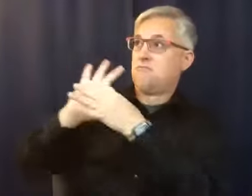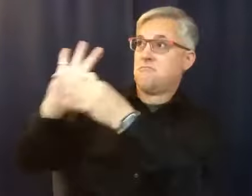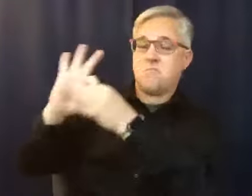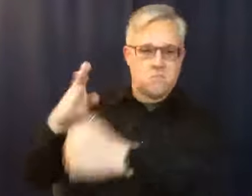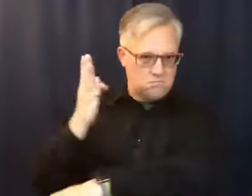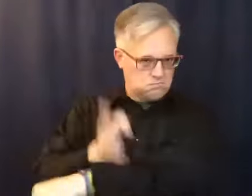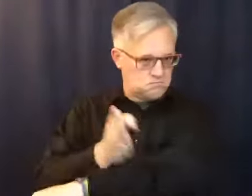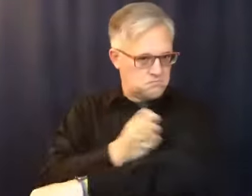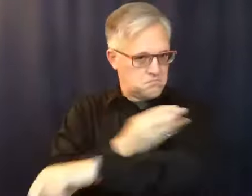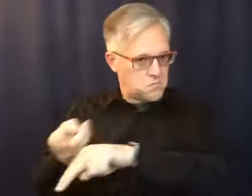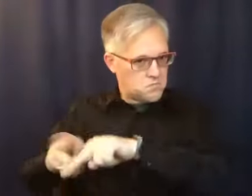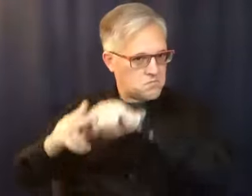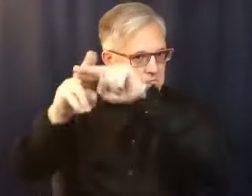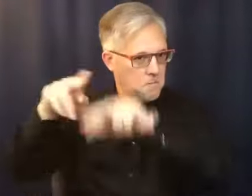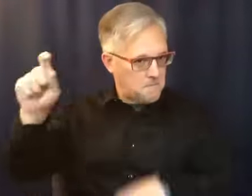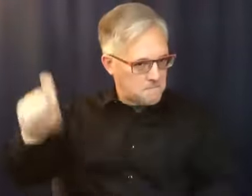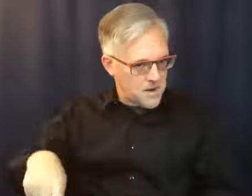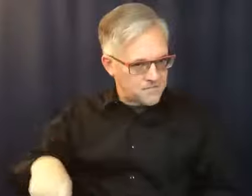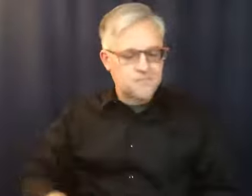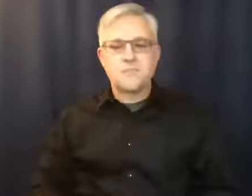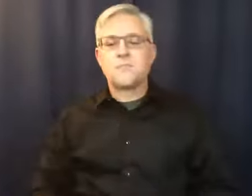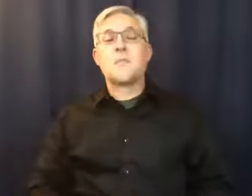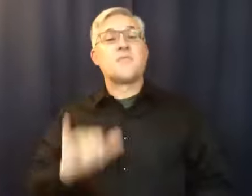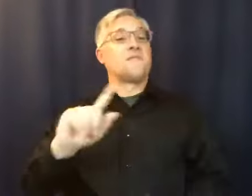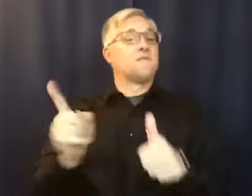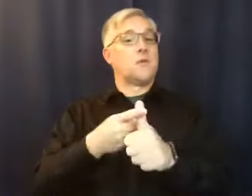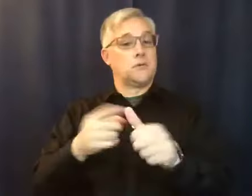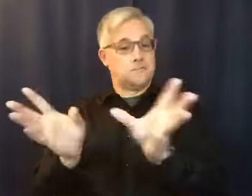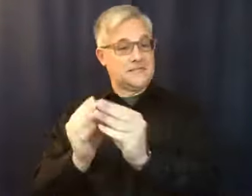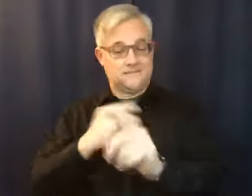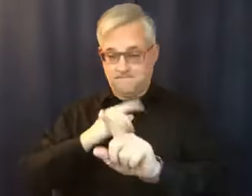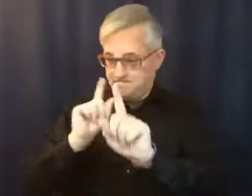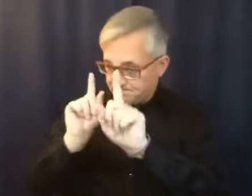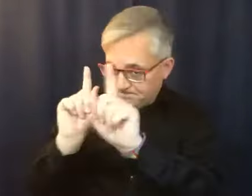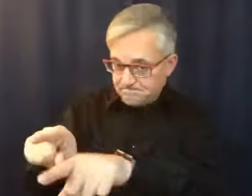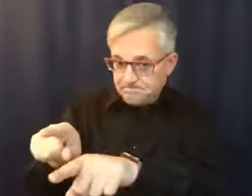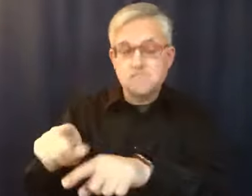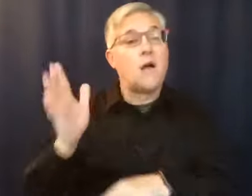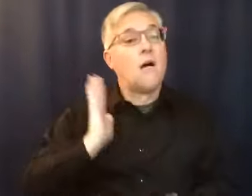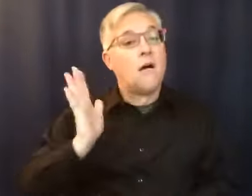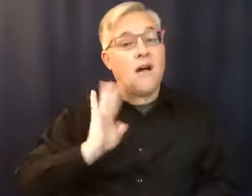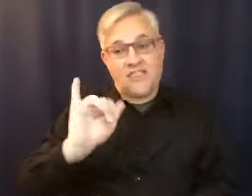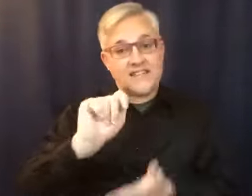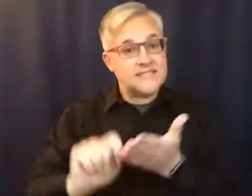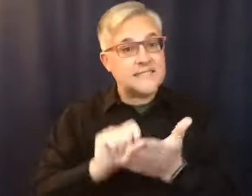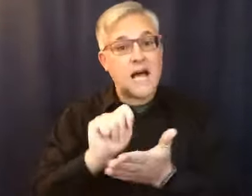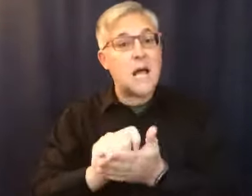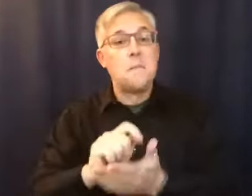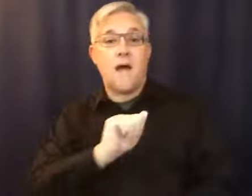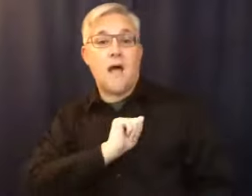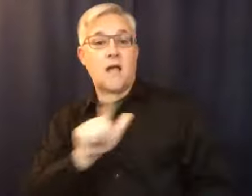talking to my husband. They gave, at that time, we didn't have literature. We just had this little blue book that had the